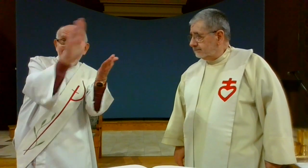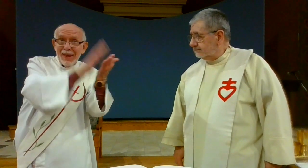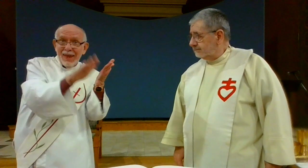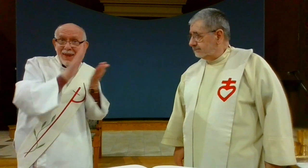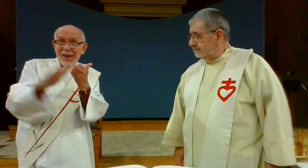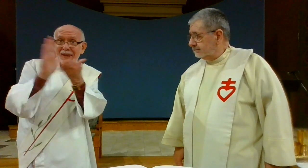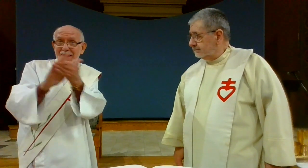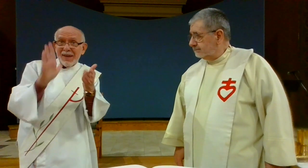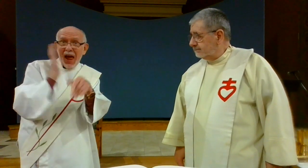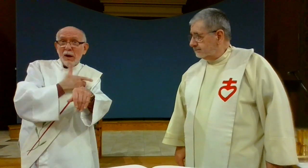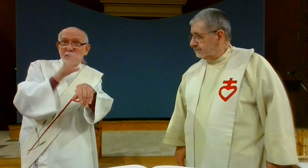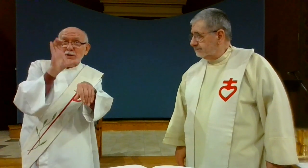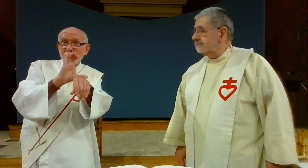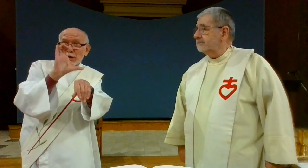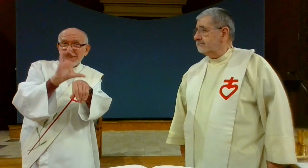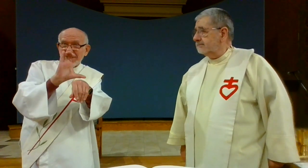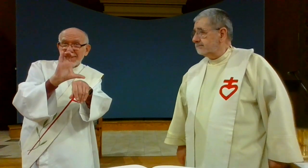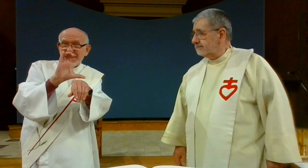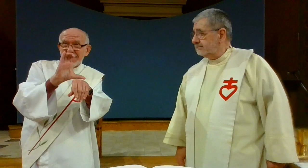and as they try to clean our church